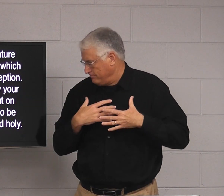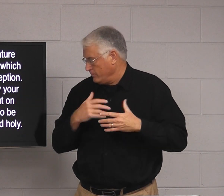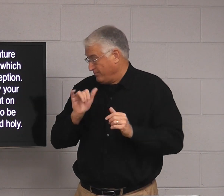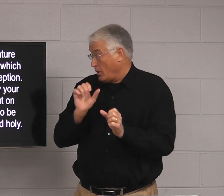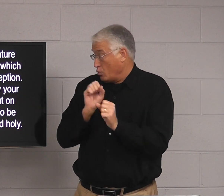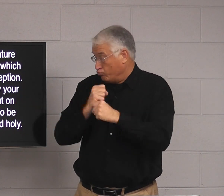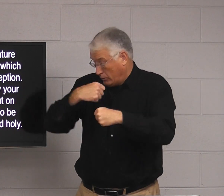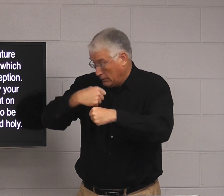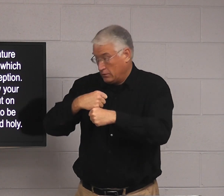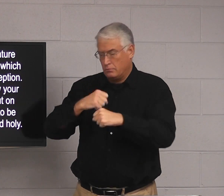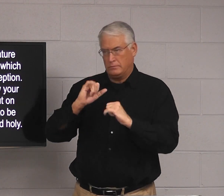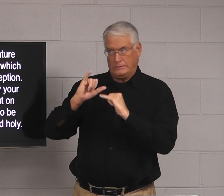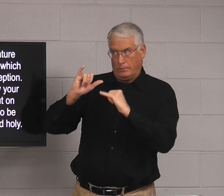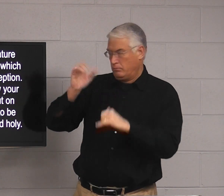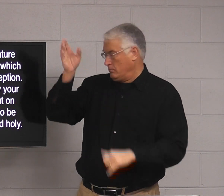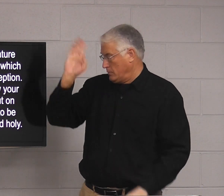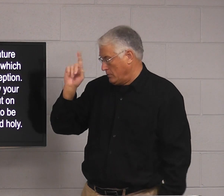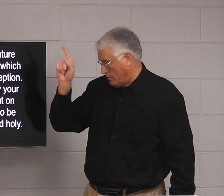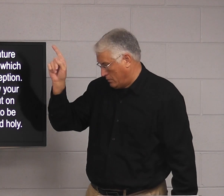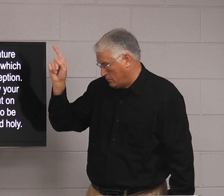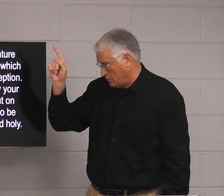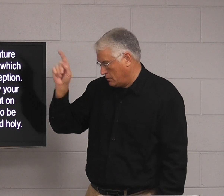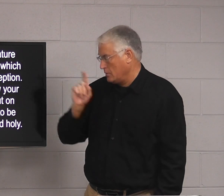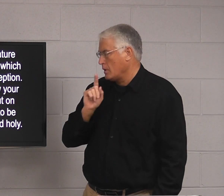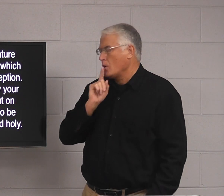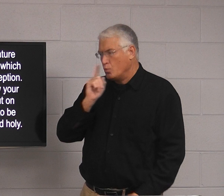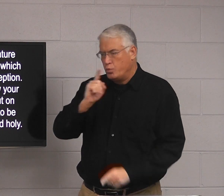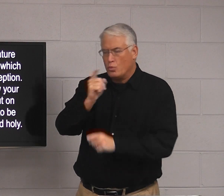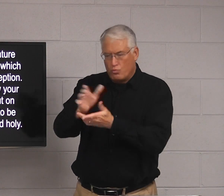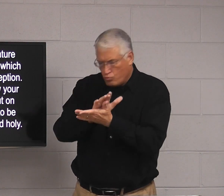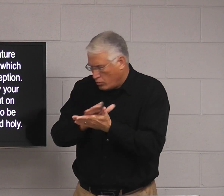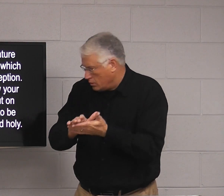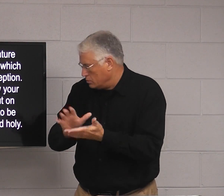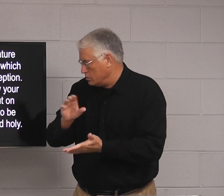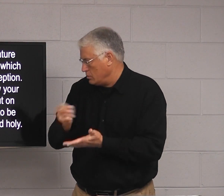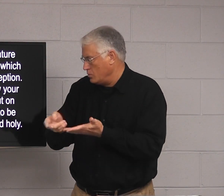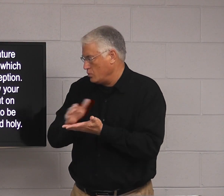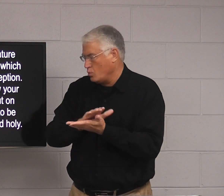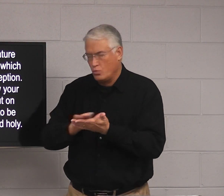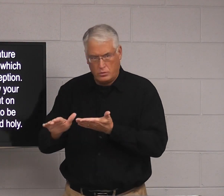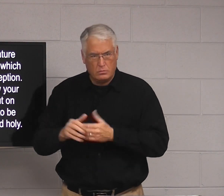that was created to be like God. Truly righteous and holy.